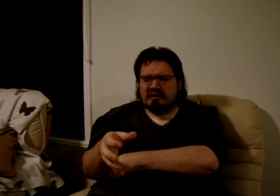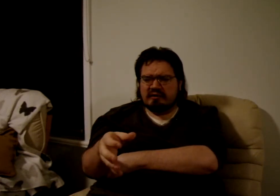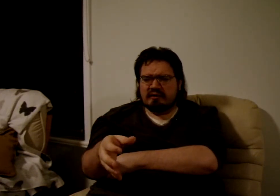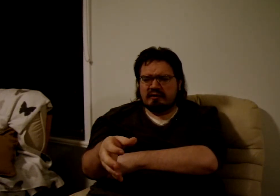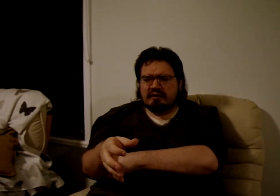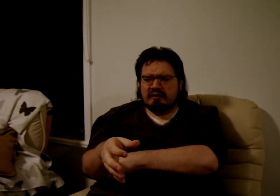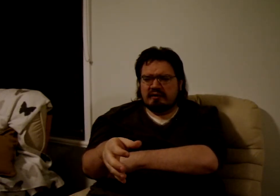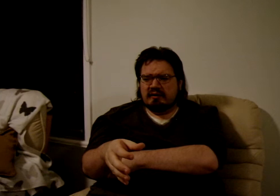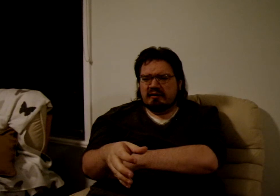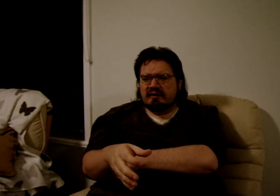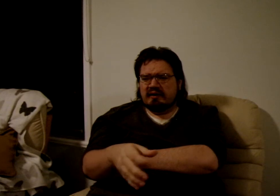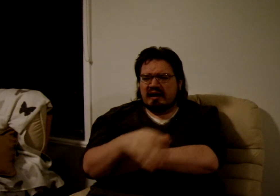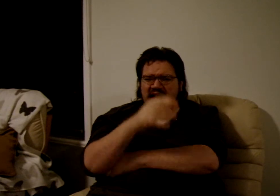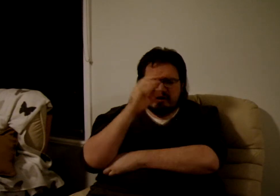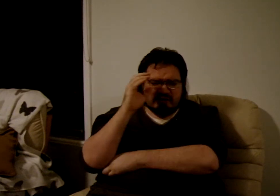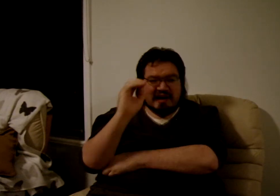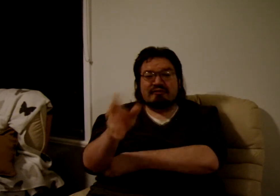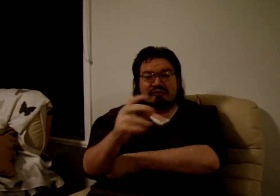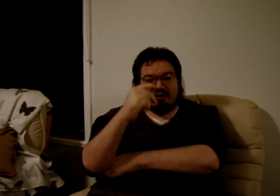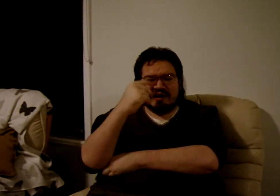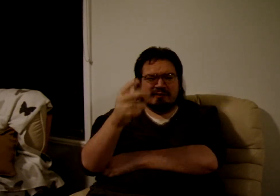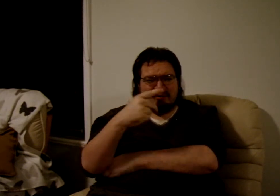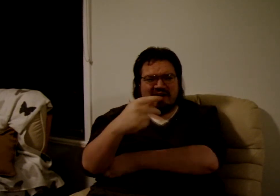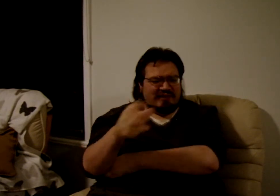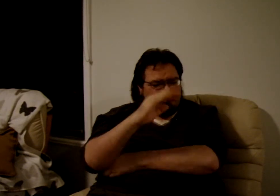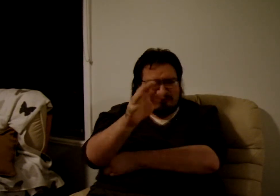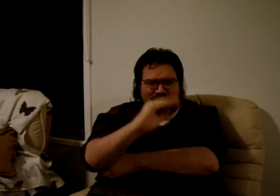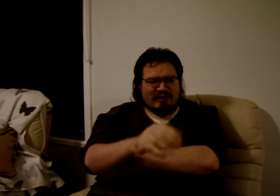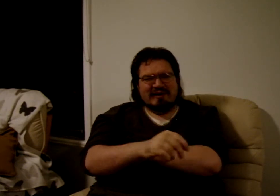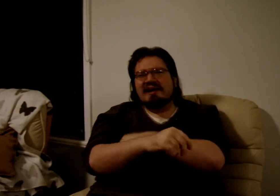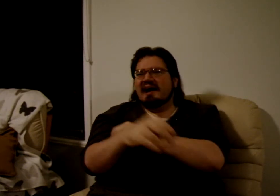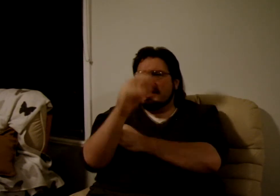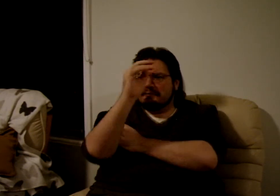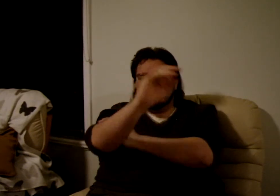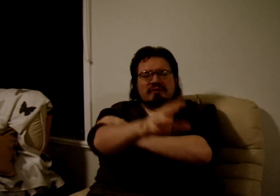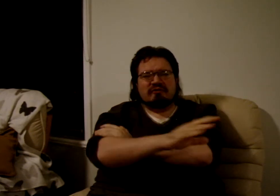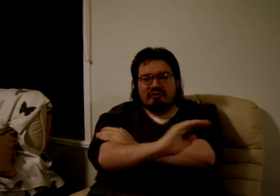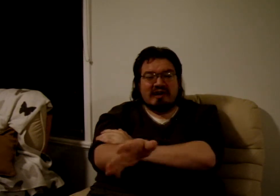and occasionally psyching people out. That's always fun. Together.